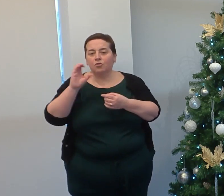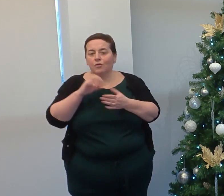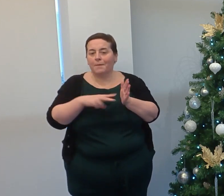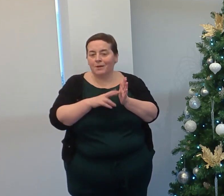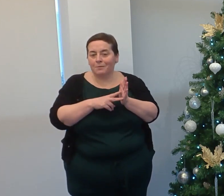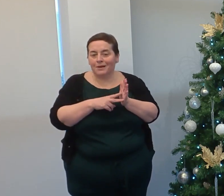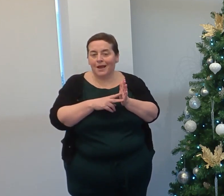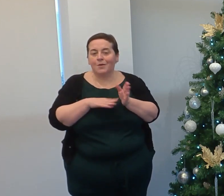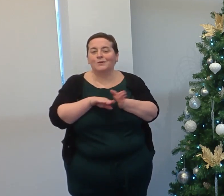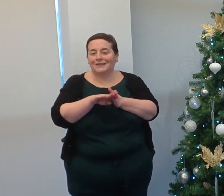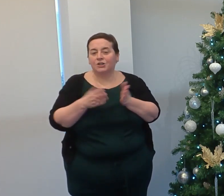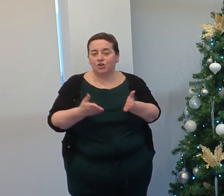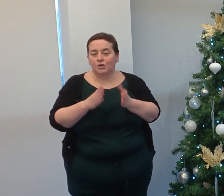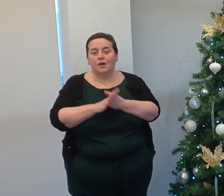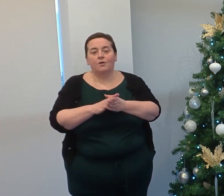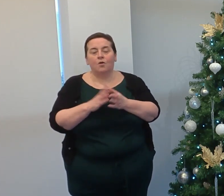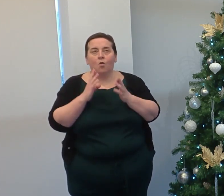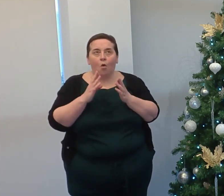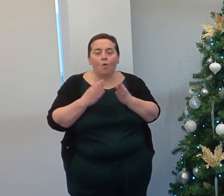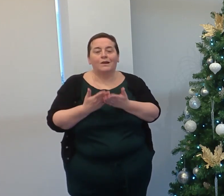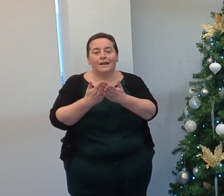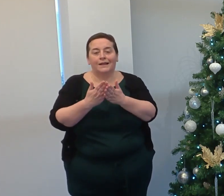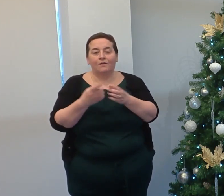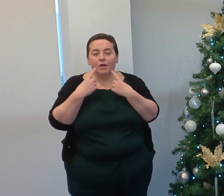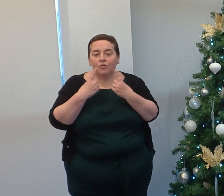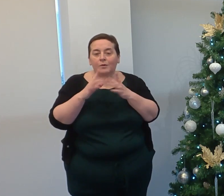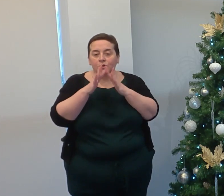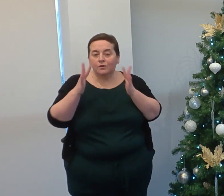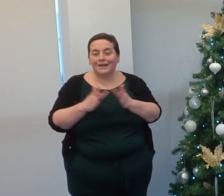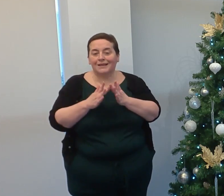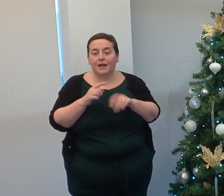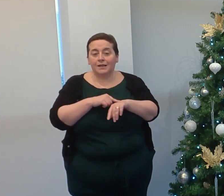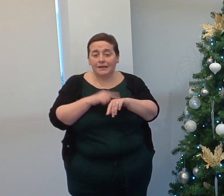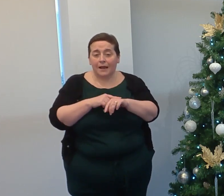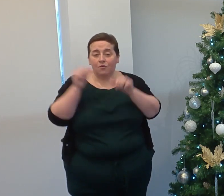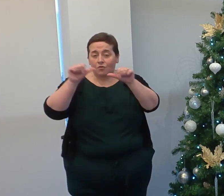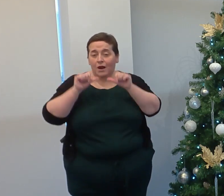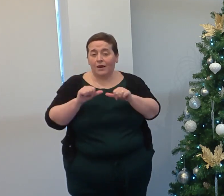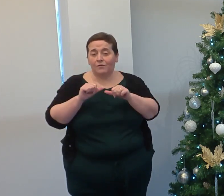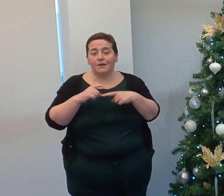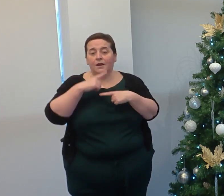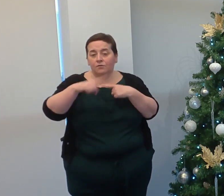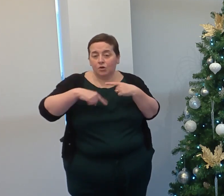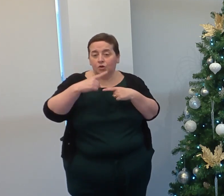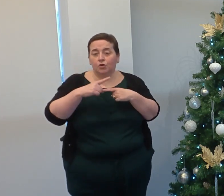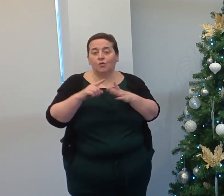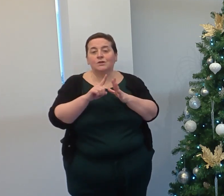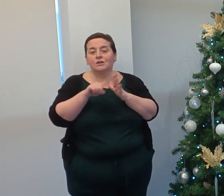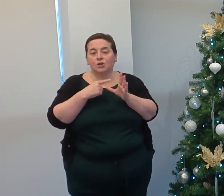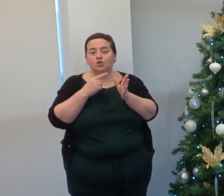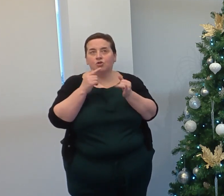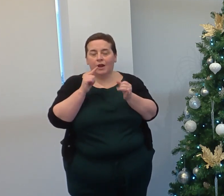This will provide information to the website in time for advertising the 2022-23 courses at the end of January.